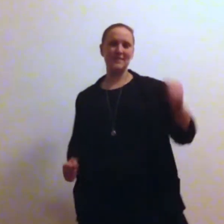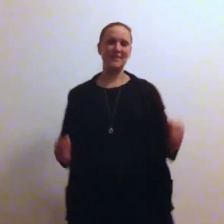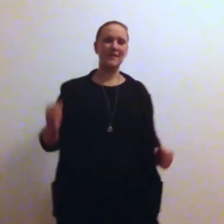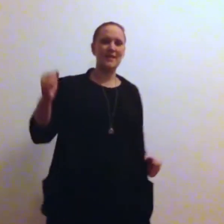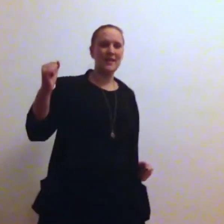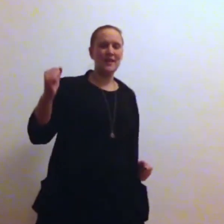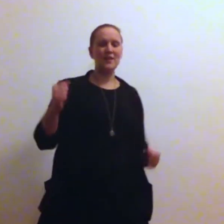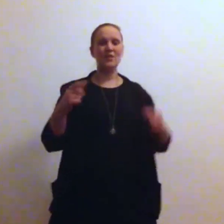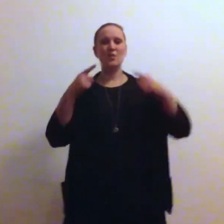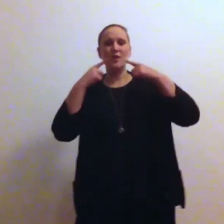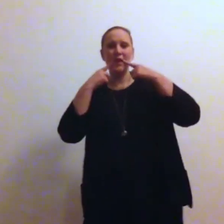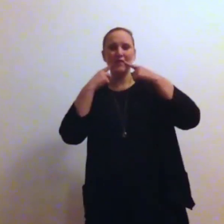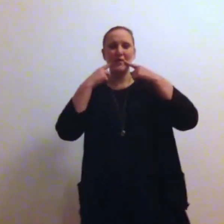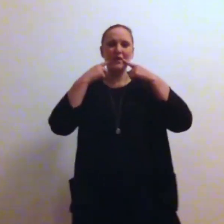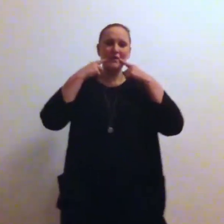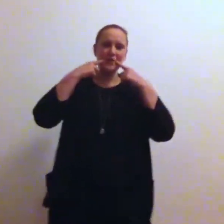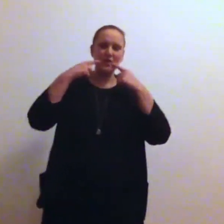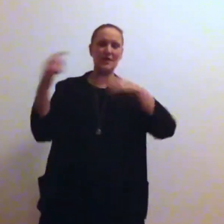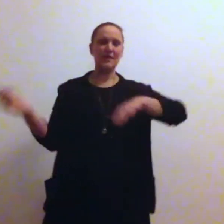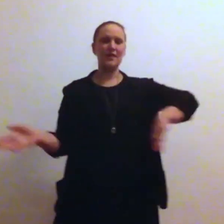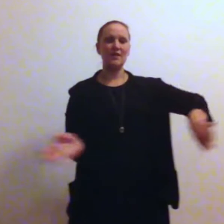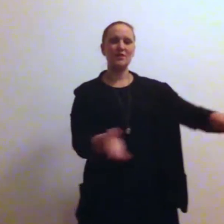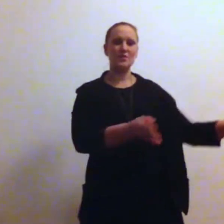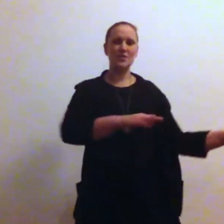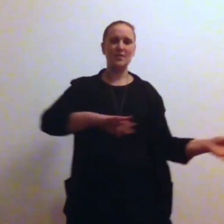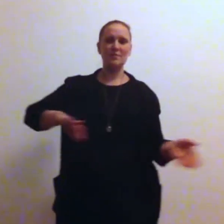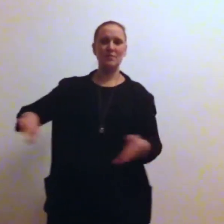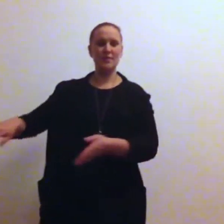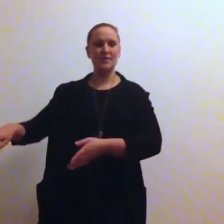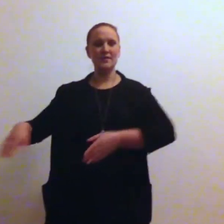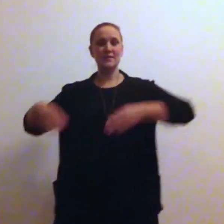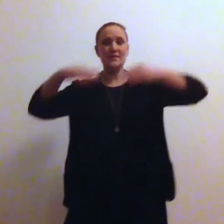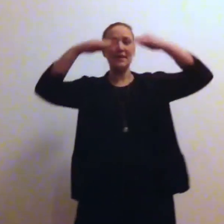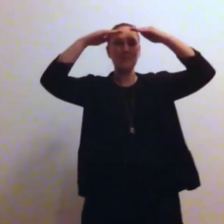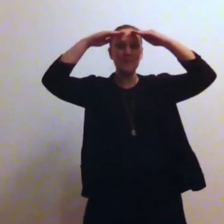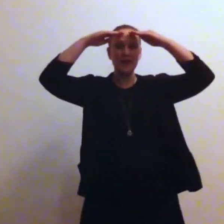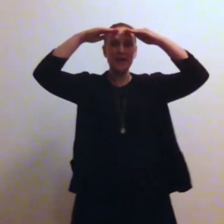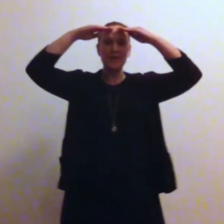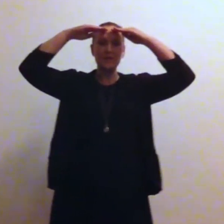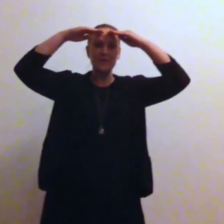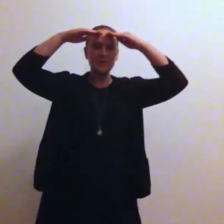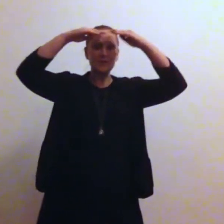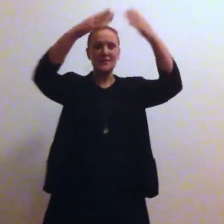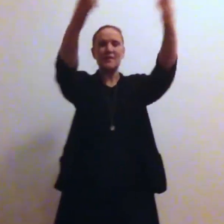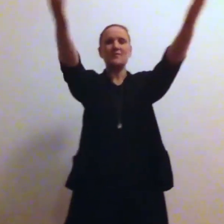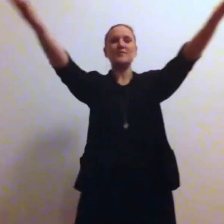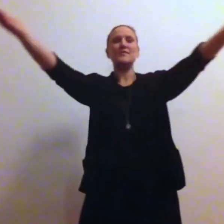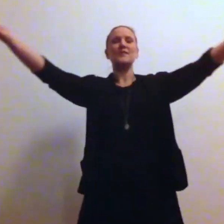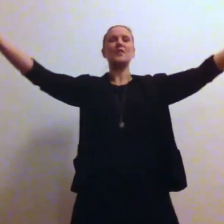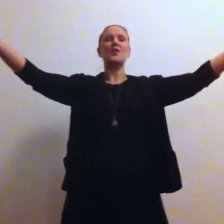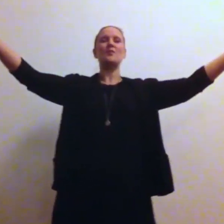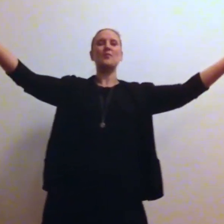There you would love a talk and enjoy the breeze. Admire the beautiful scenery.